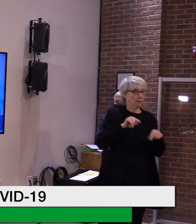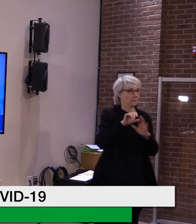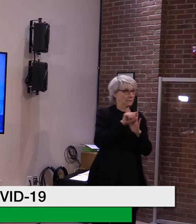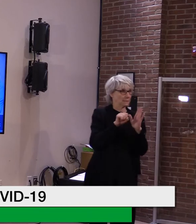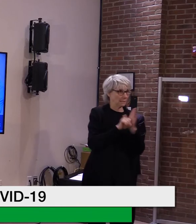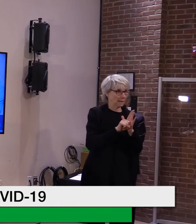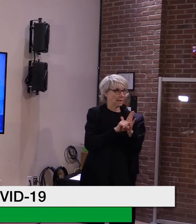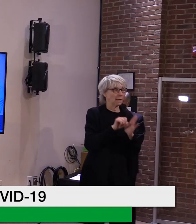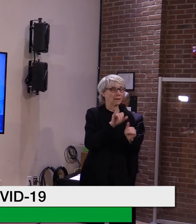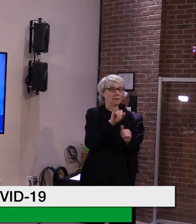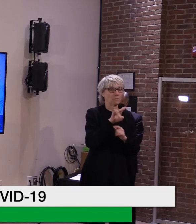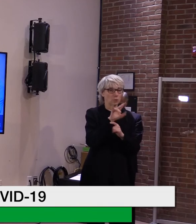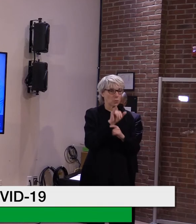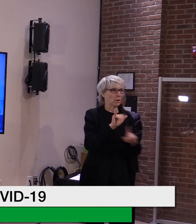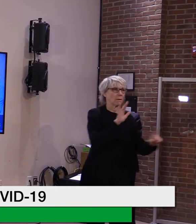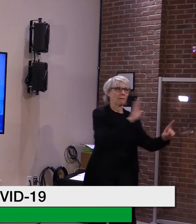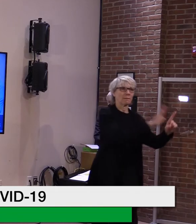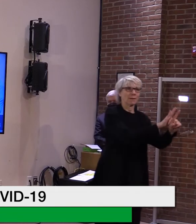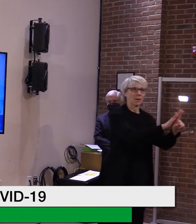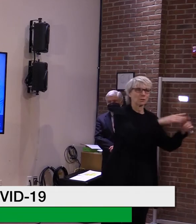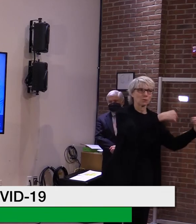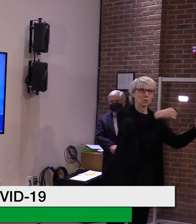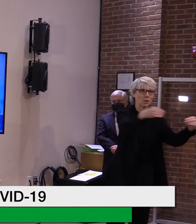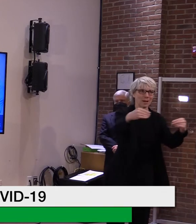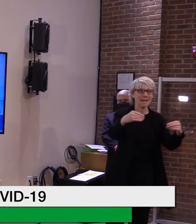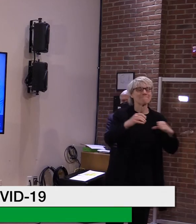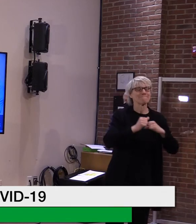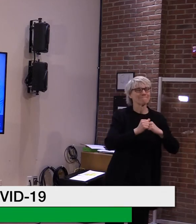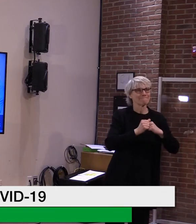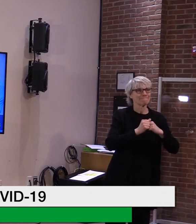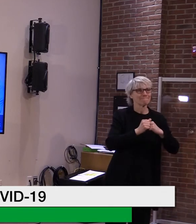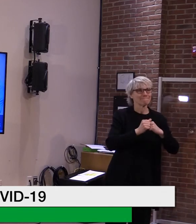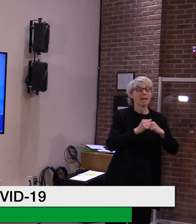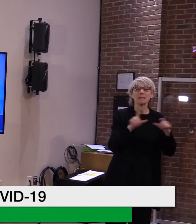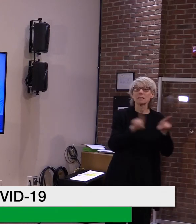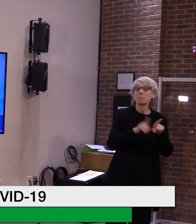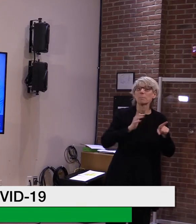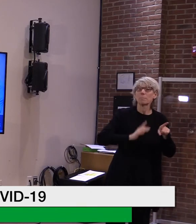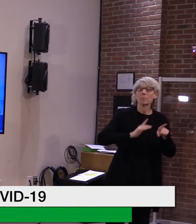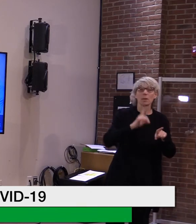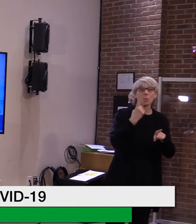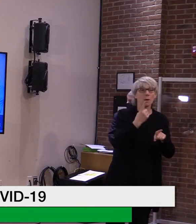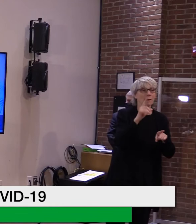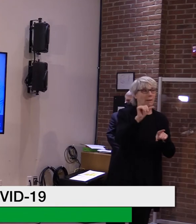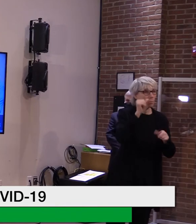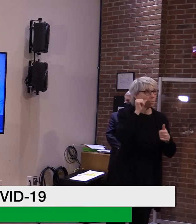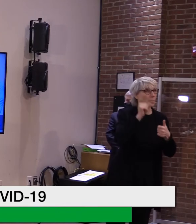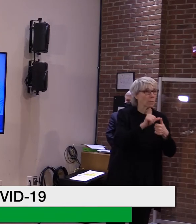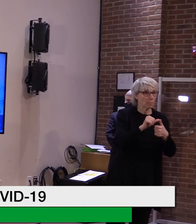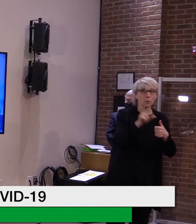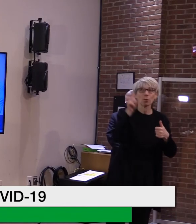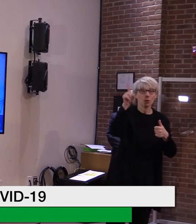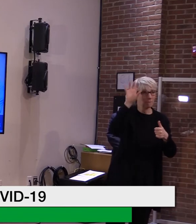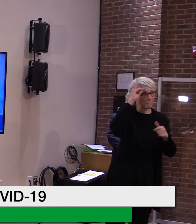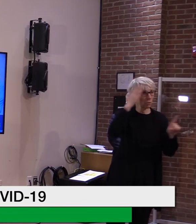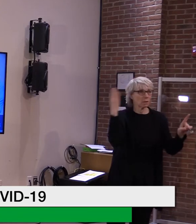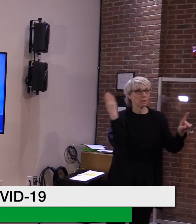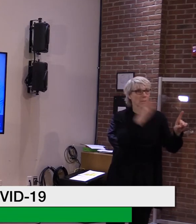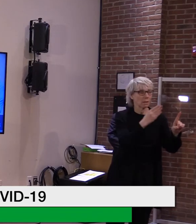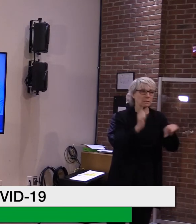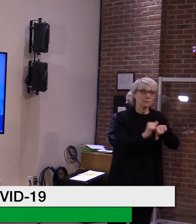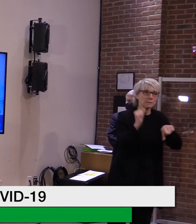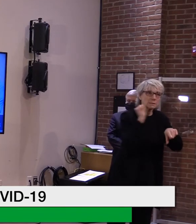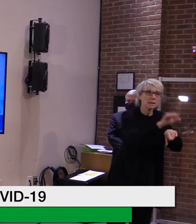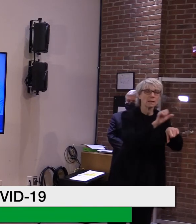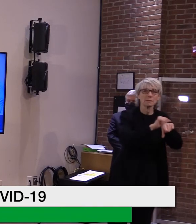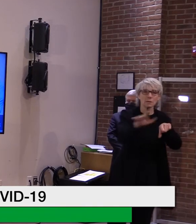their inventory. And it's the same with 1A. mean, we, there were hospitals that received some of the vaccination, a vaccine, uh,